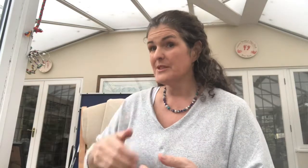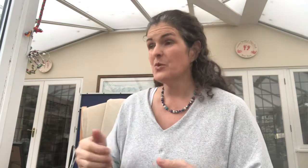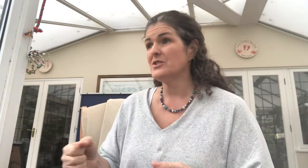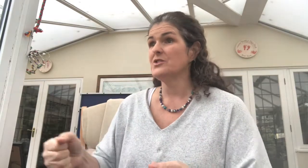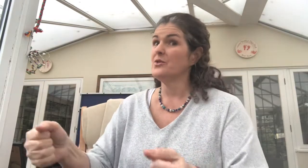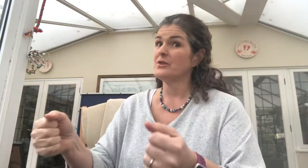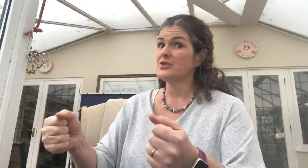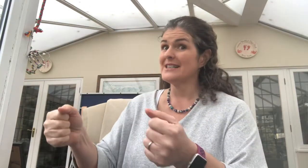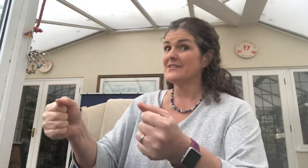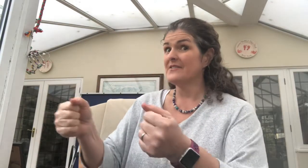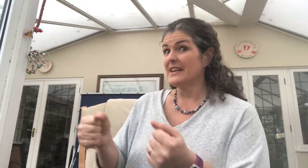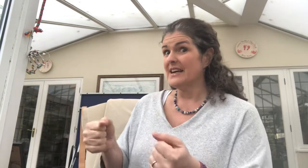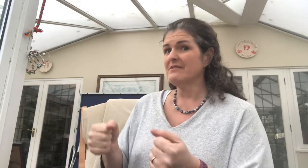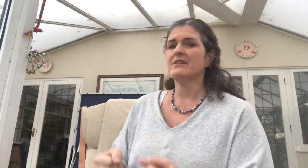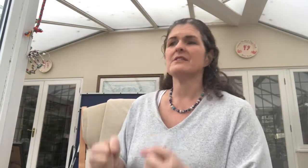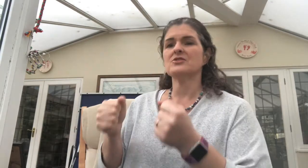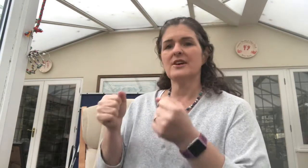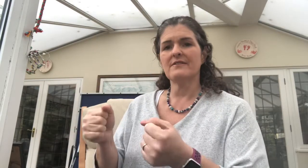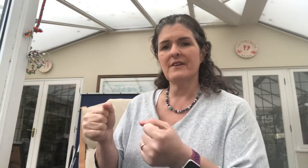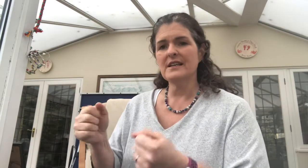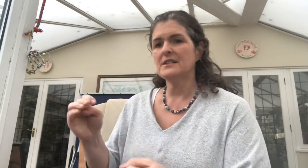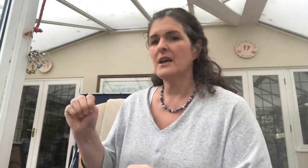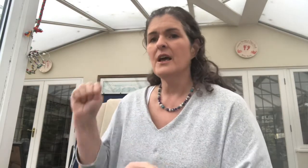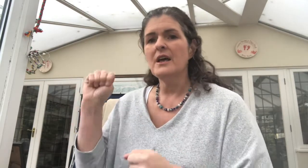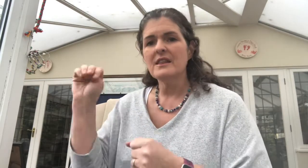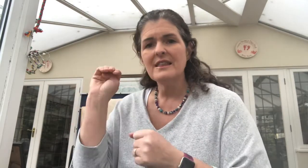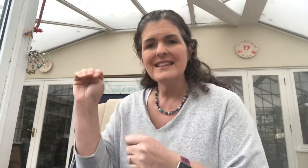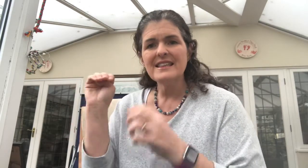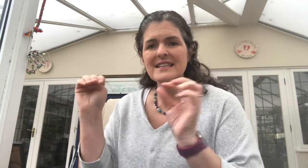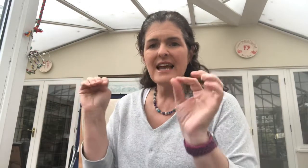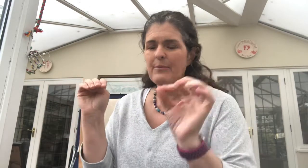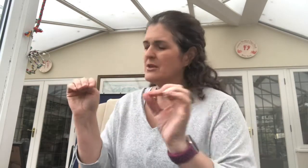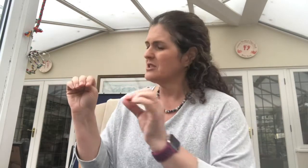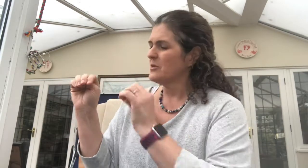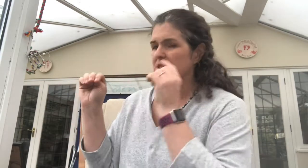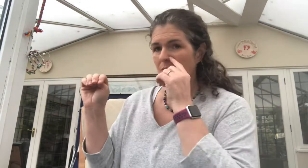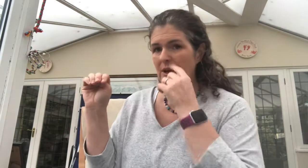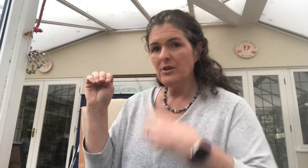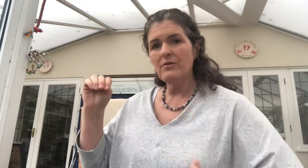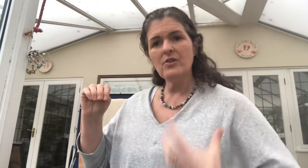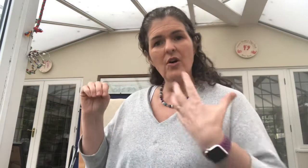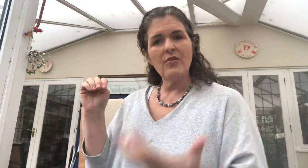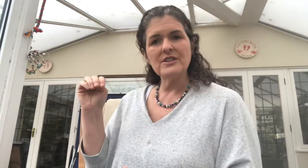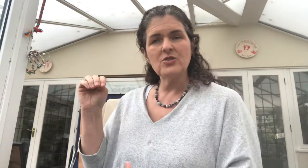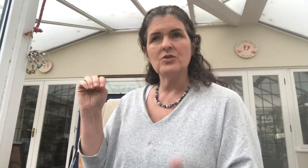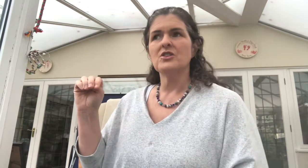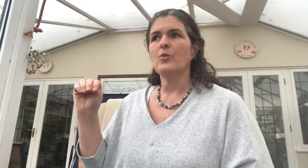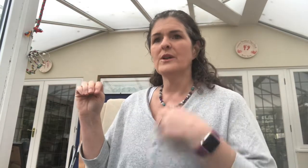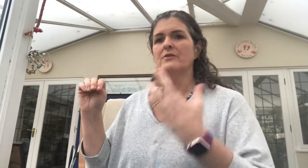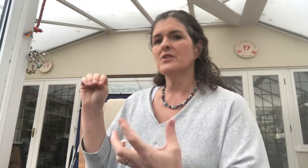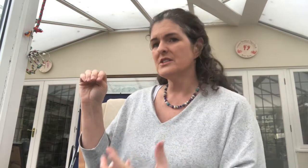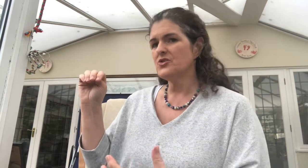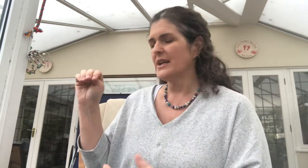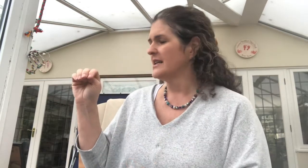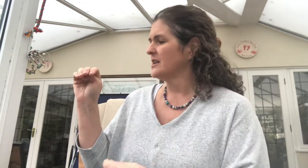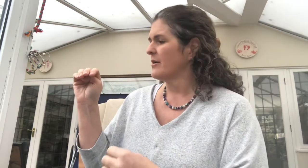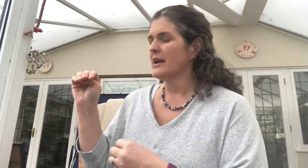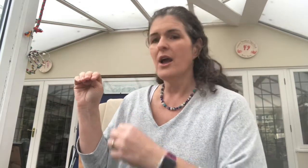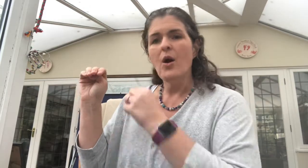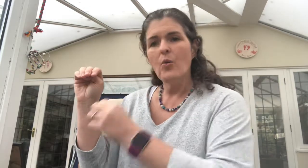towards you, you are trying to fly rather than try and fight. The thing that this happens though is that when you've got this cortisol and when you've got this adrenaline going, what